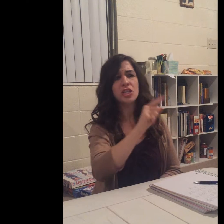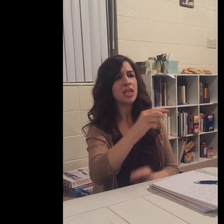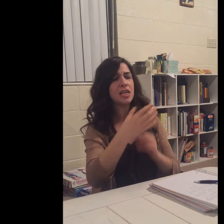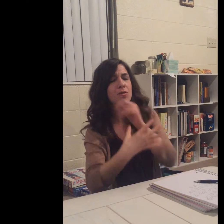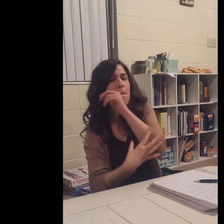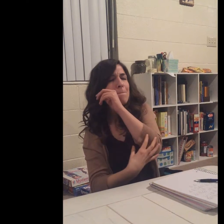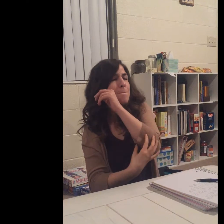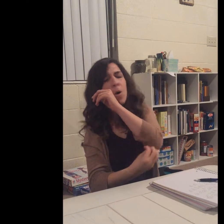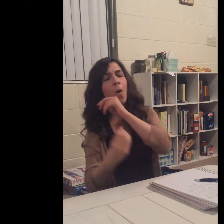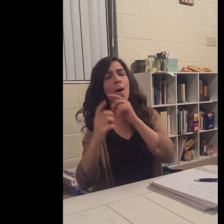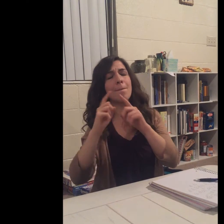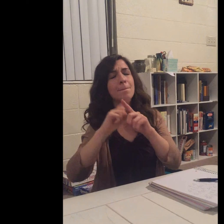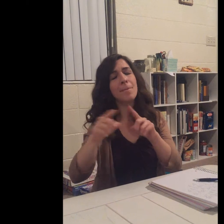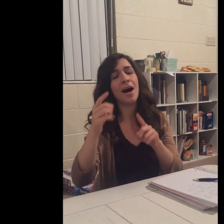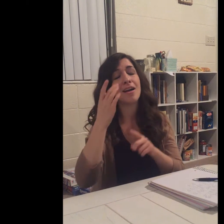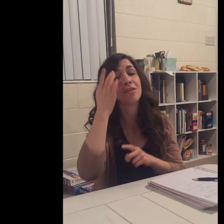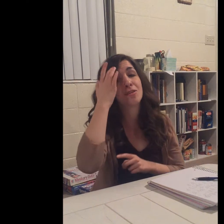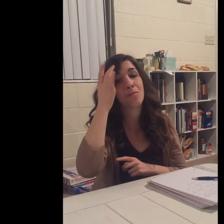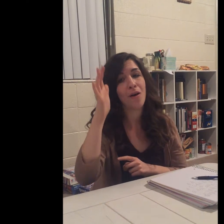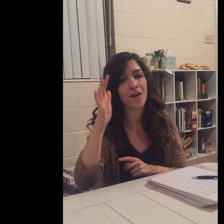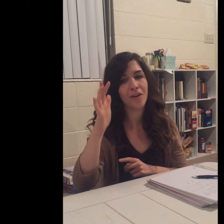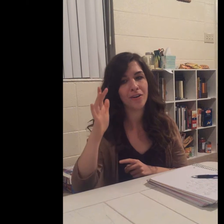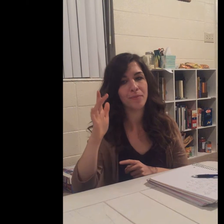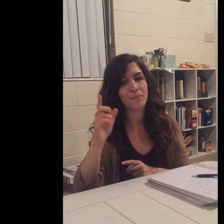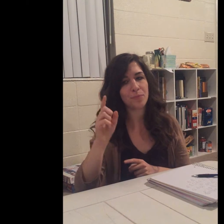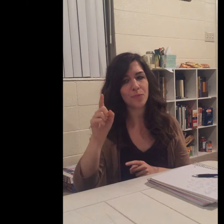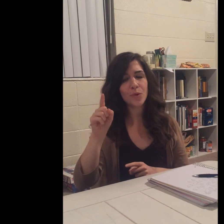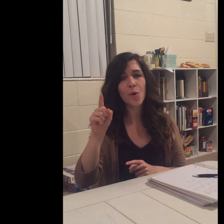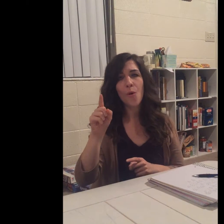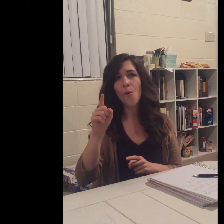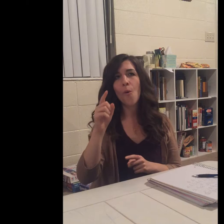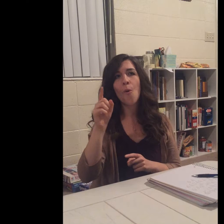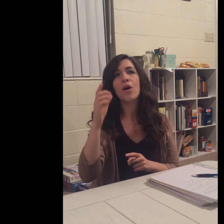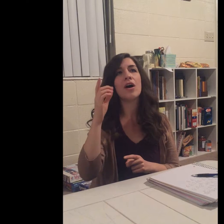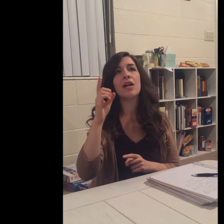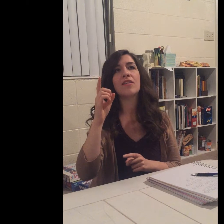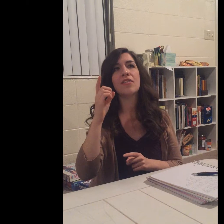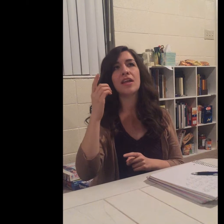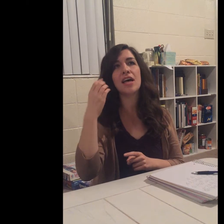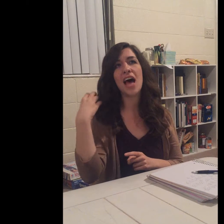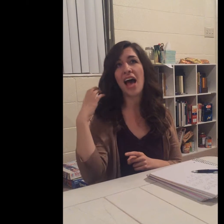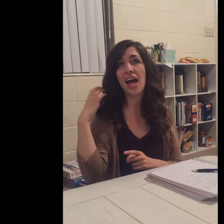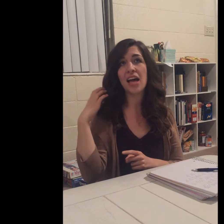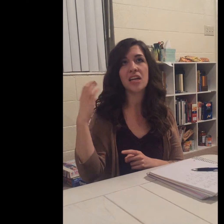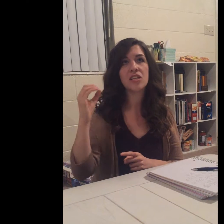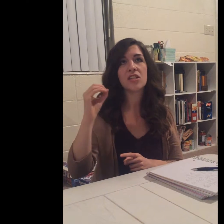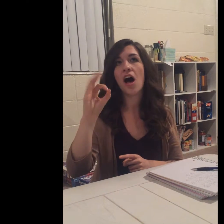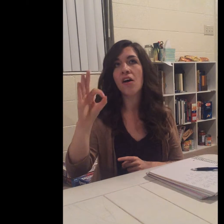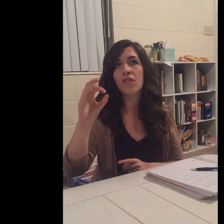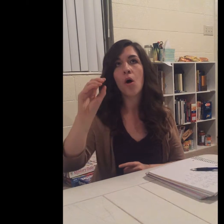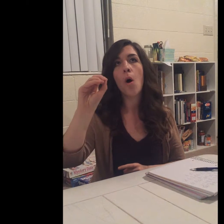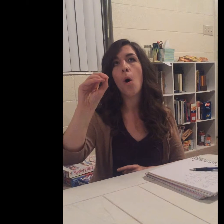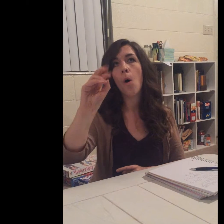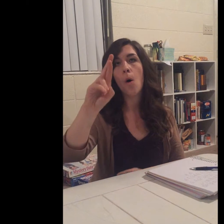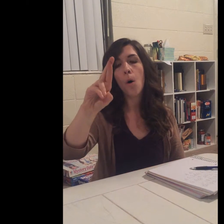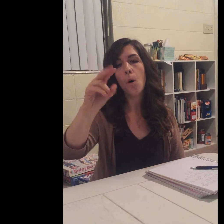and set in his ways He reminds me of you, it's funny, and yet